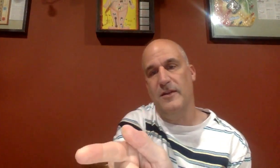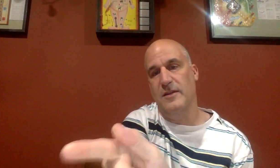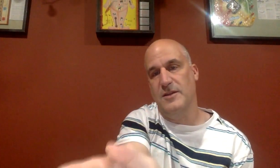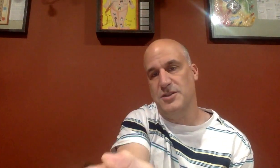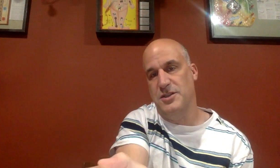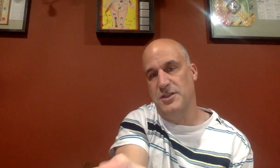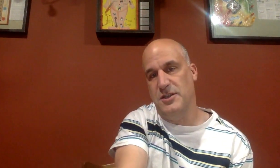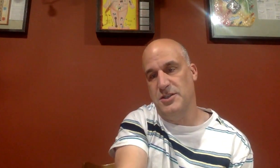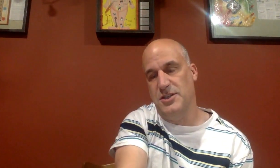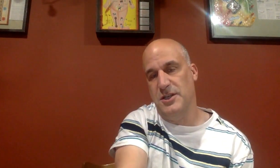the G.